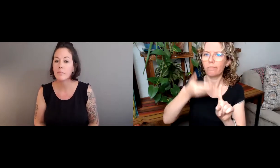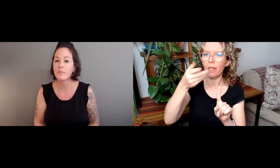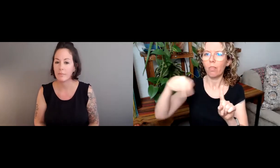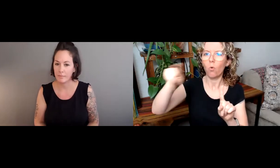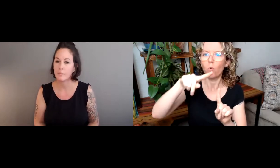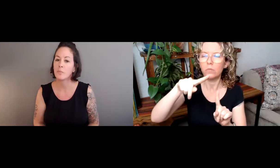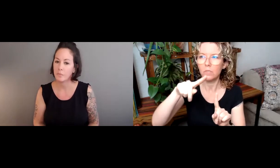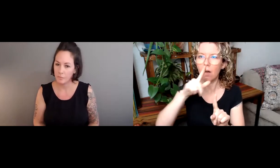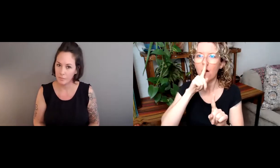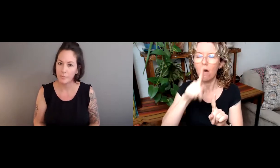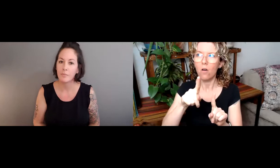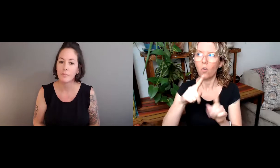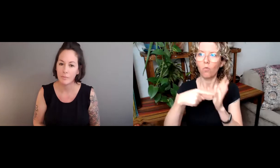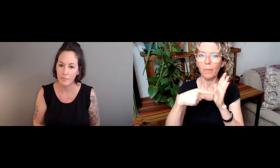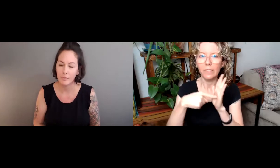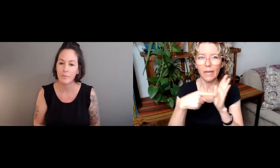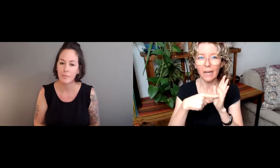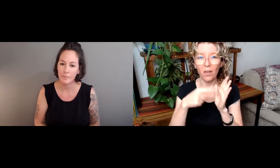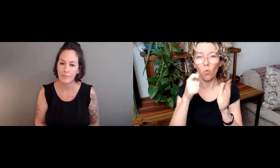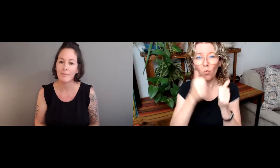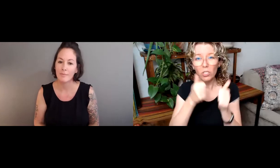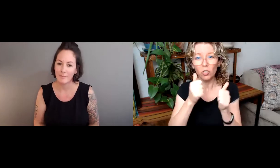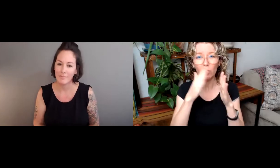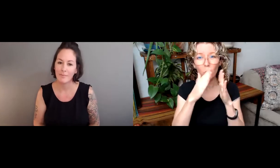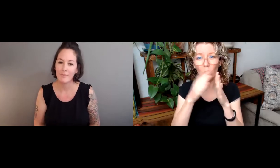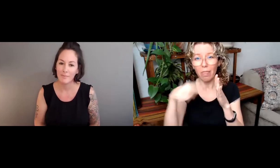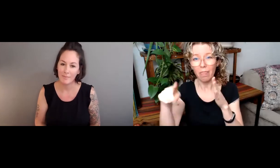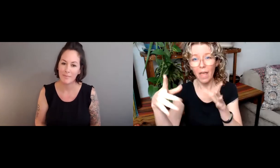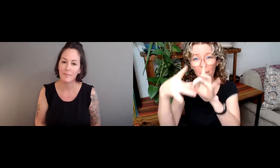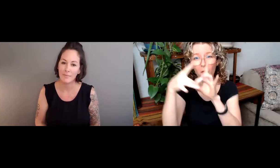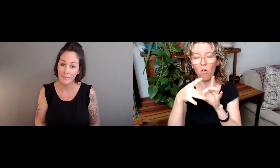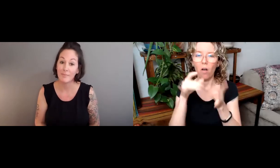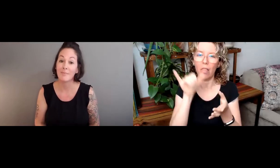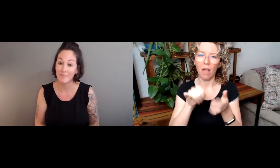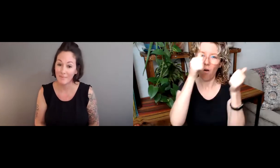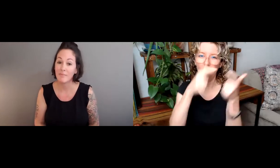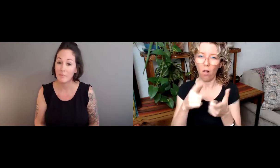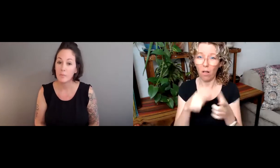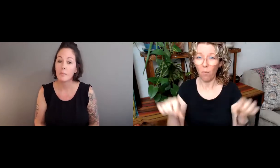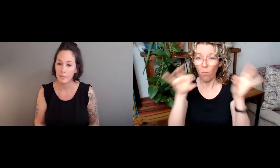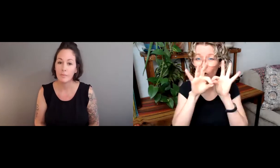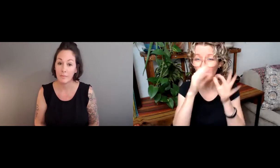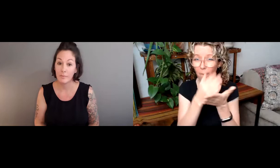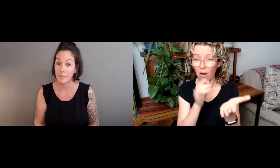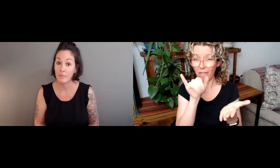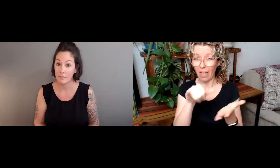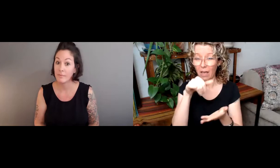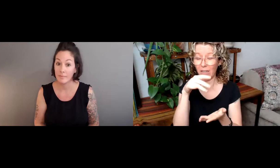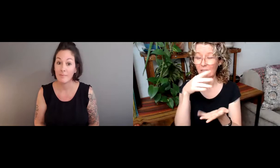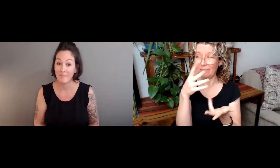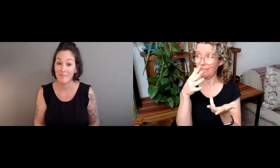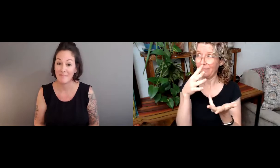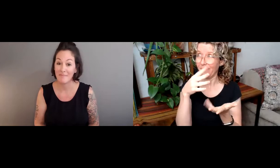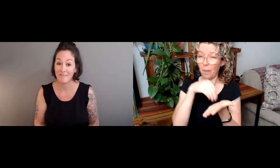there's ASL. Why don't I just record some ASL because I want to do a research project? But thinking about belonging,